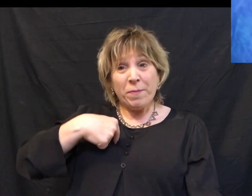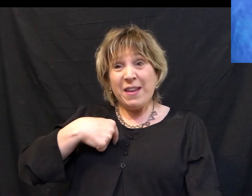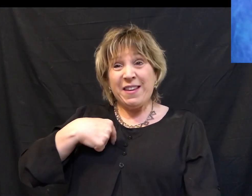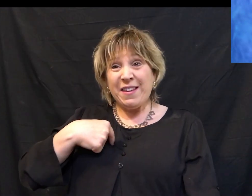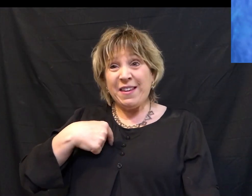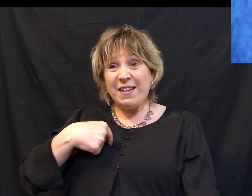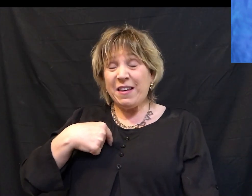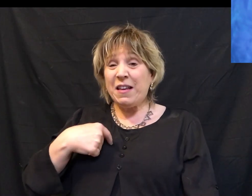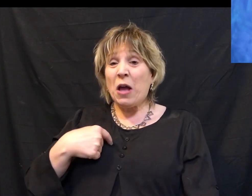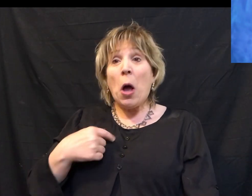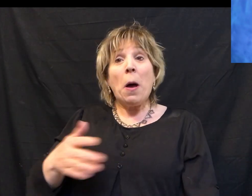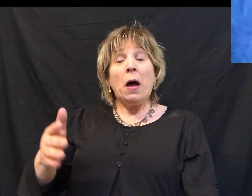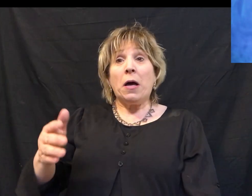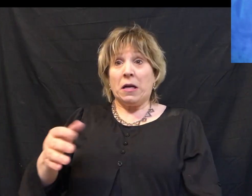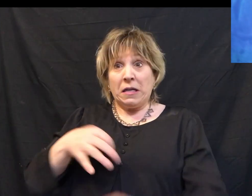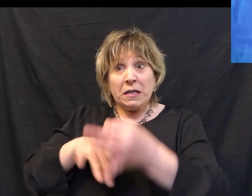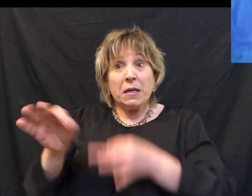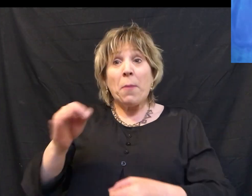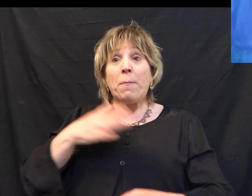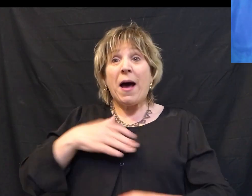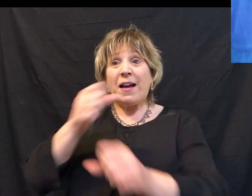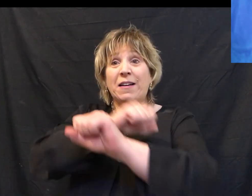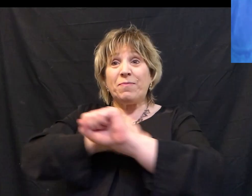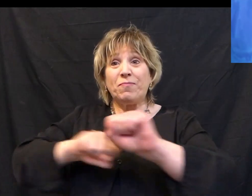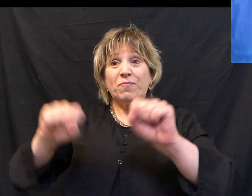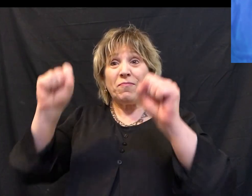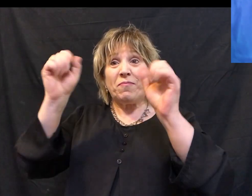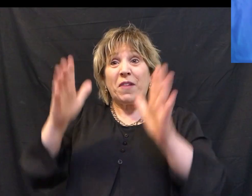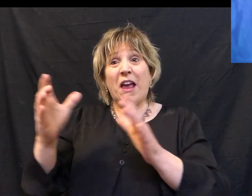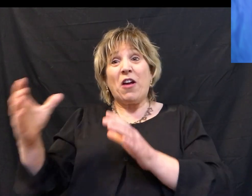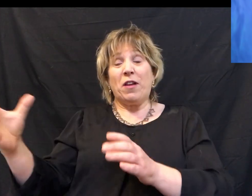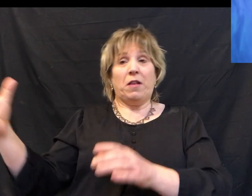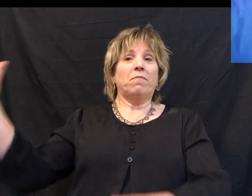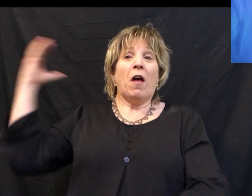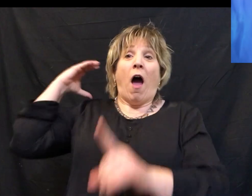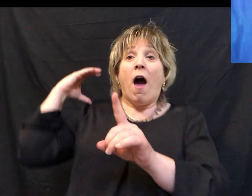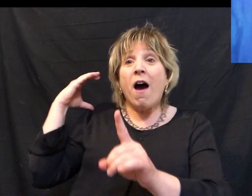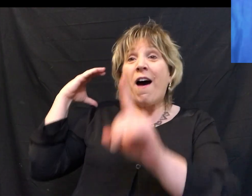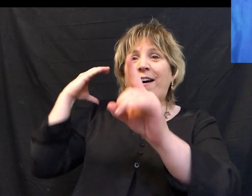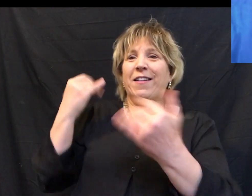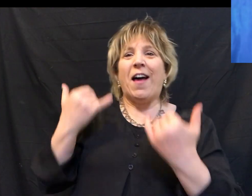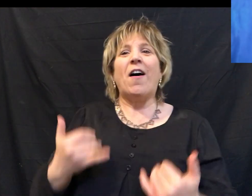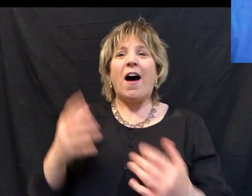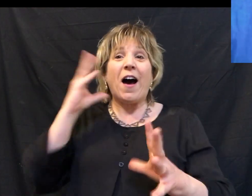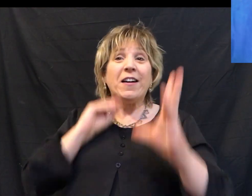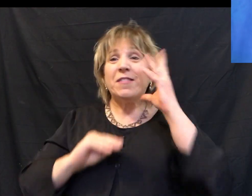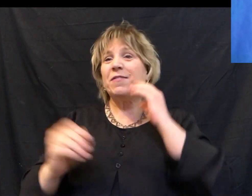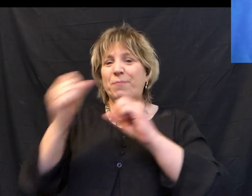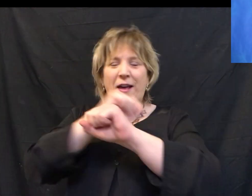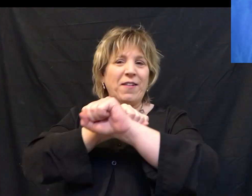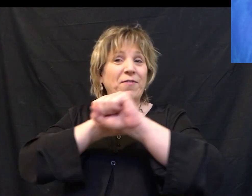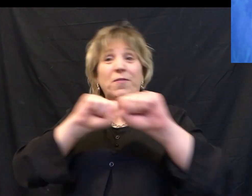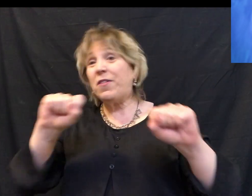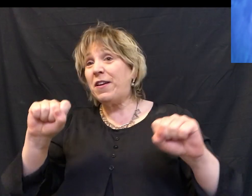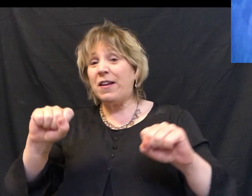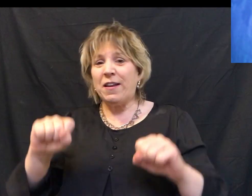Savior carried Now I stand redeemed By the